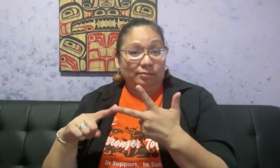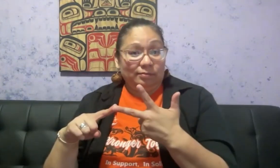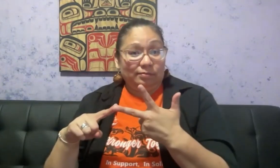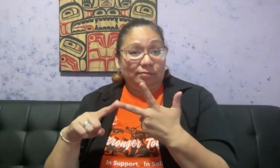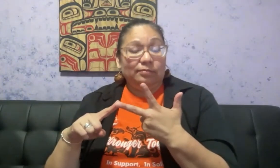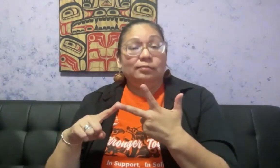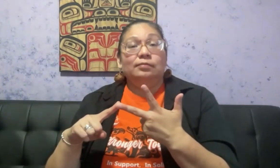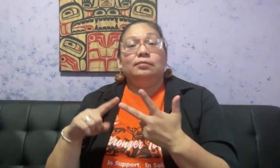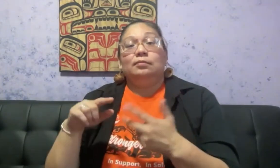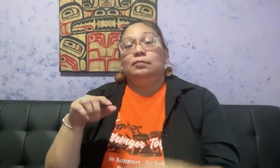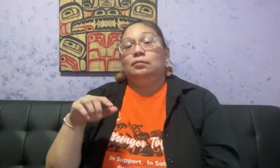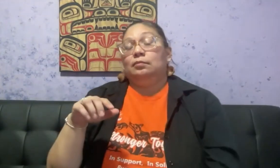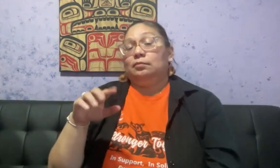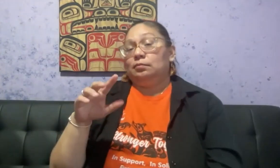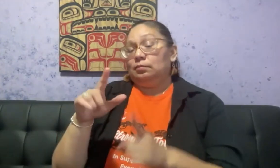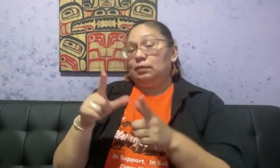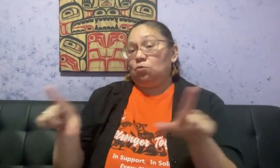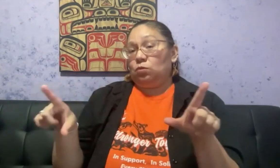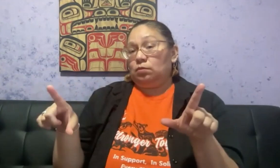And third is language.